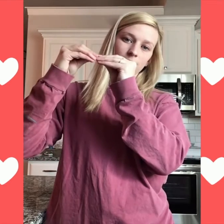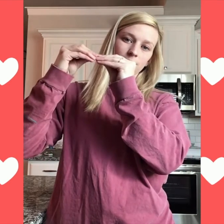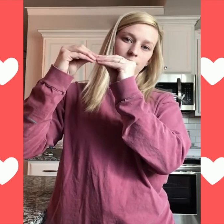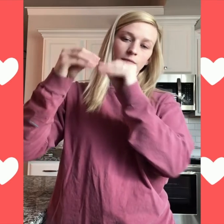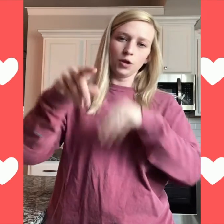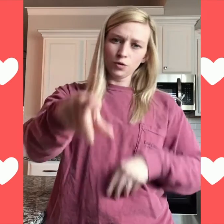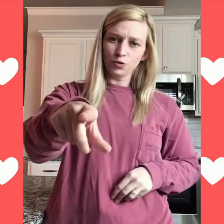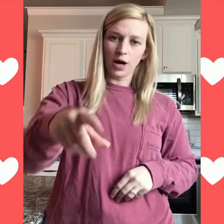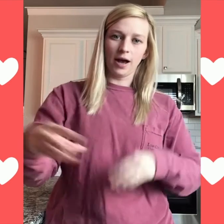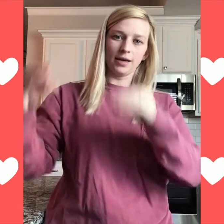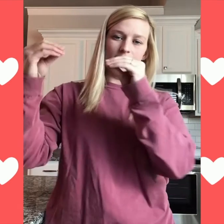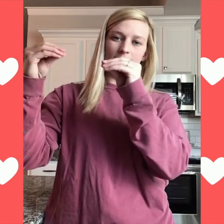You try kiss.